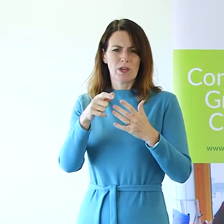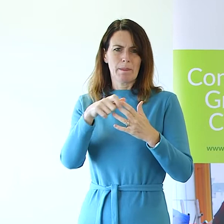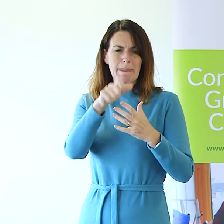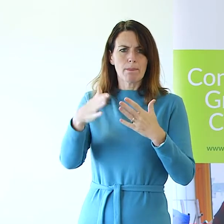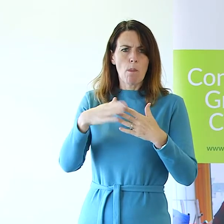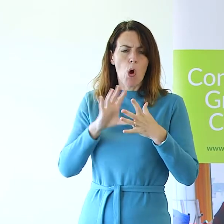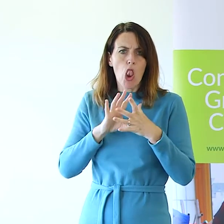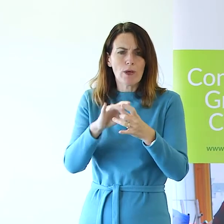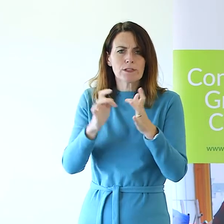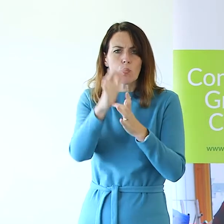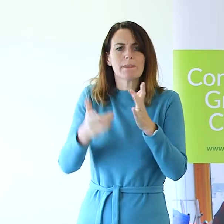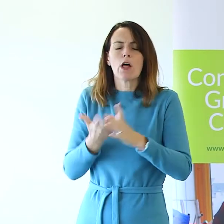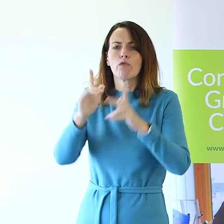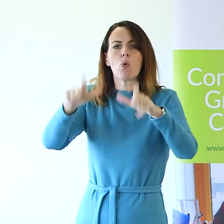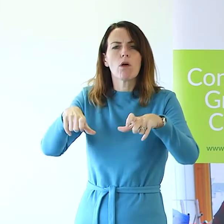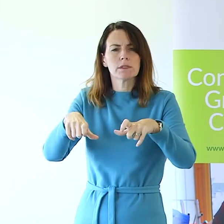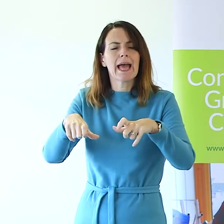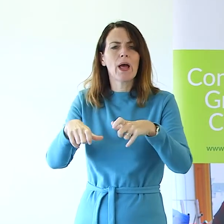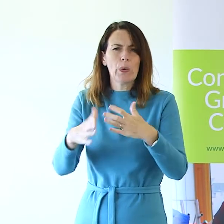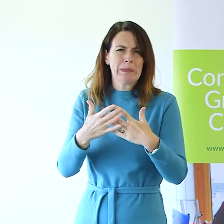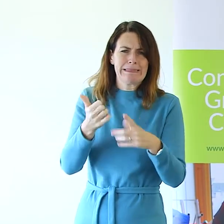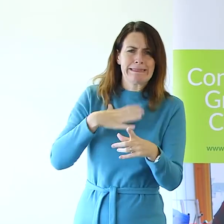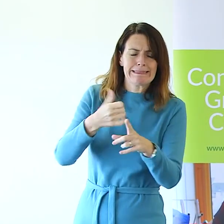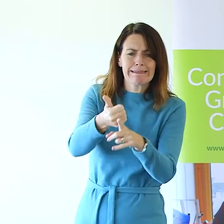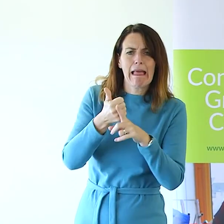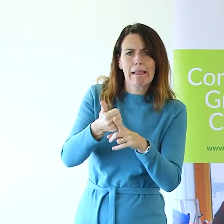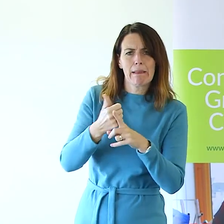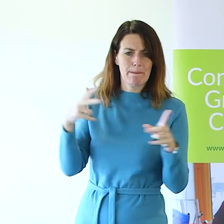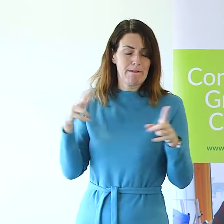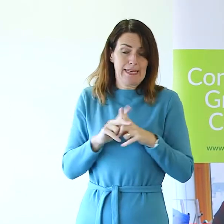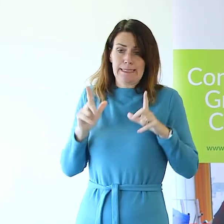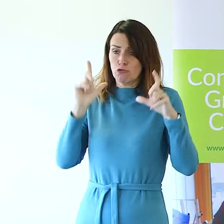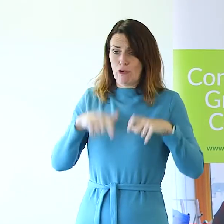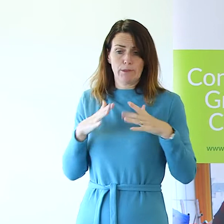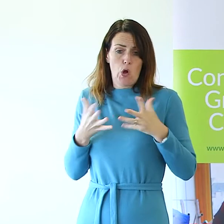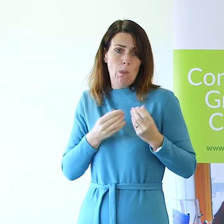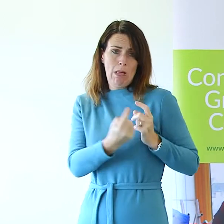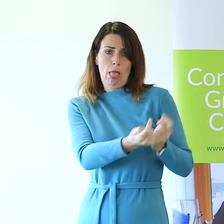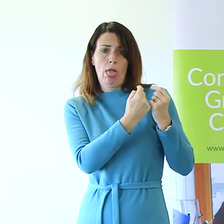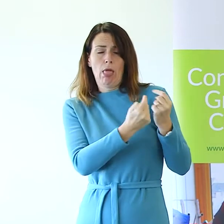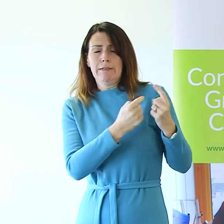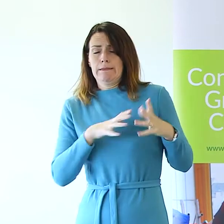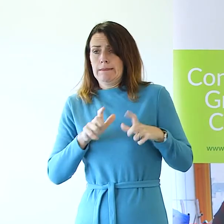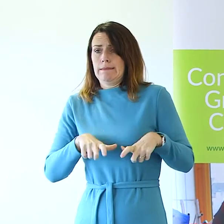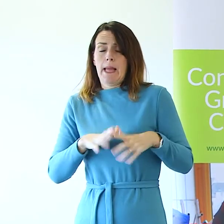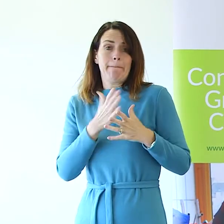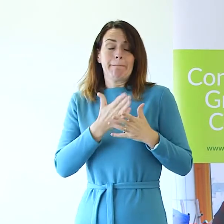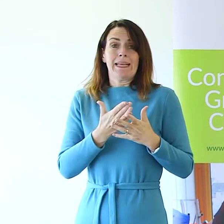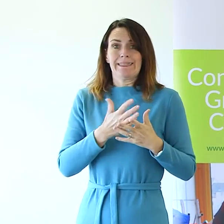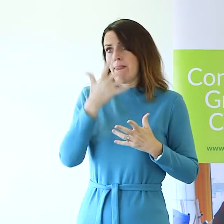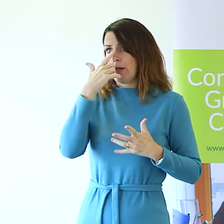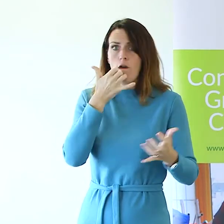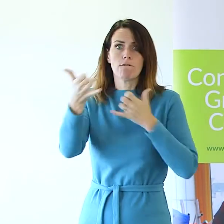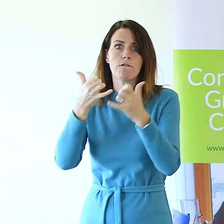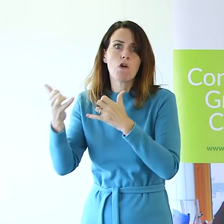during the lockdown period. They state that due to victims being trapped at home with their perpetrators, they had reduced access to speaking on the